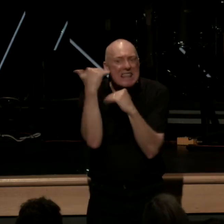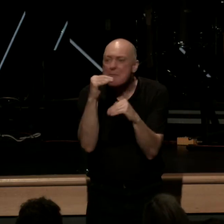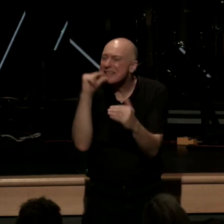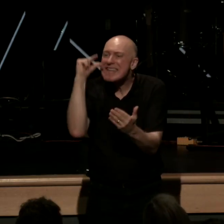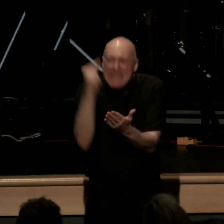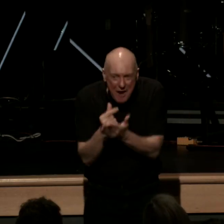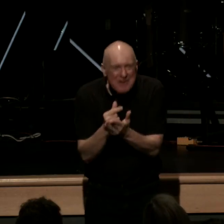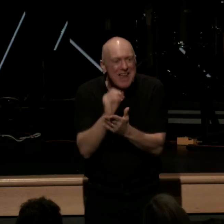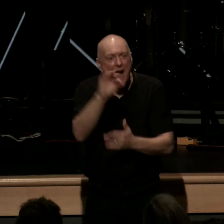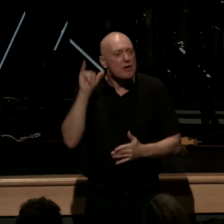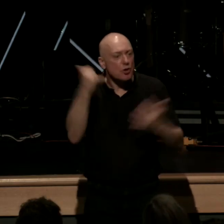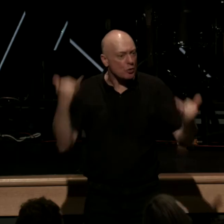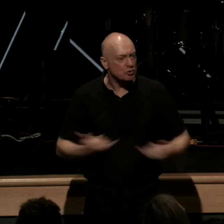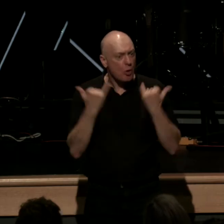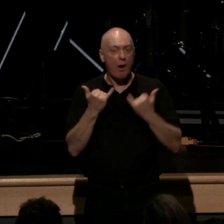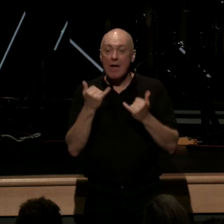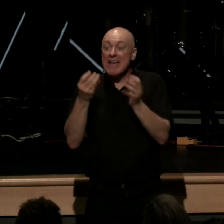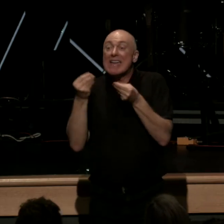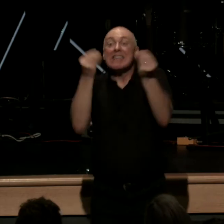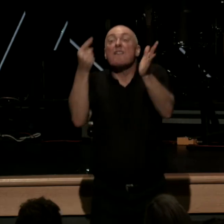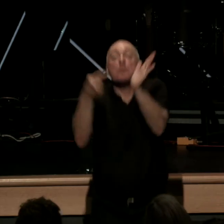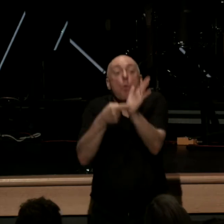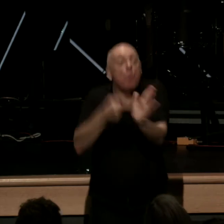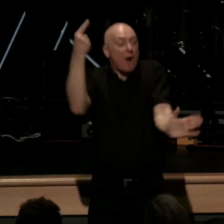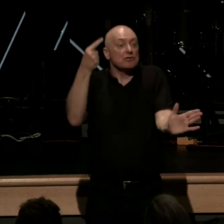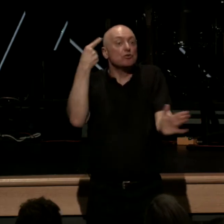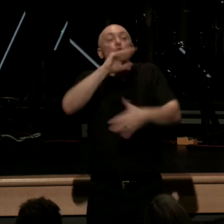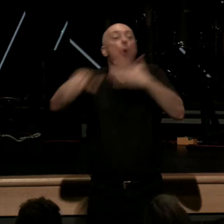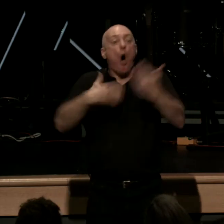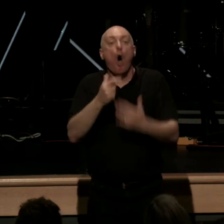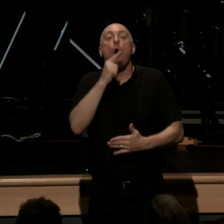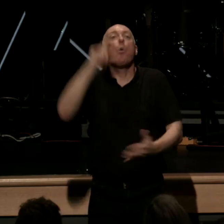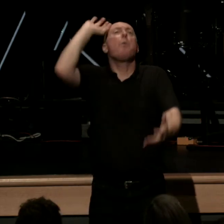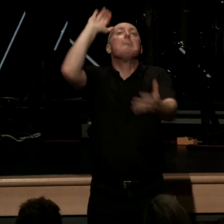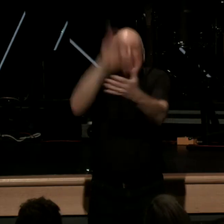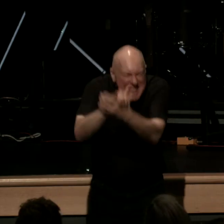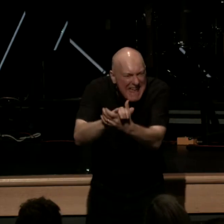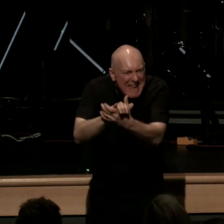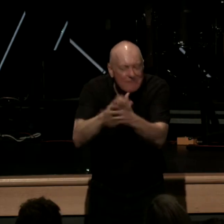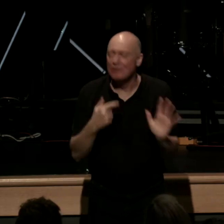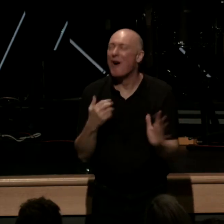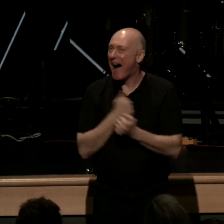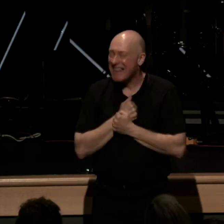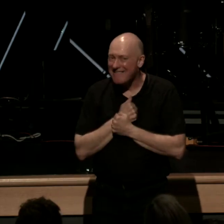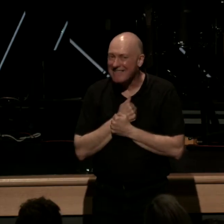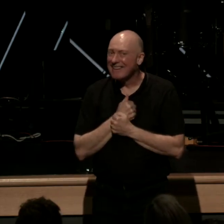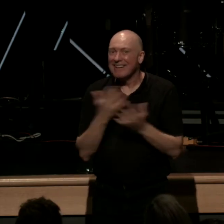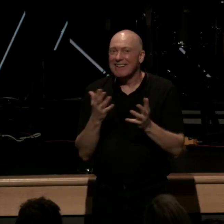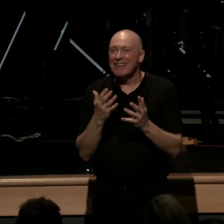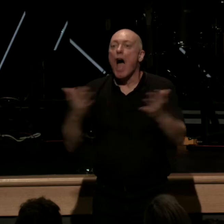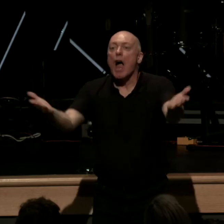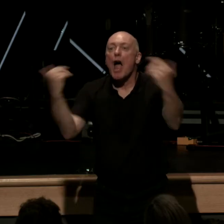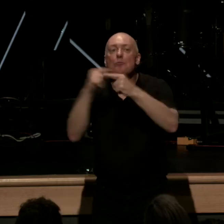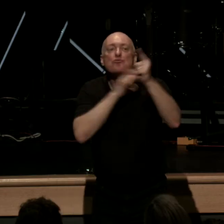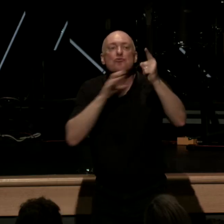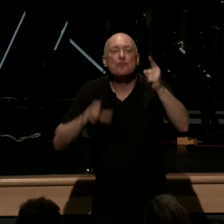eternal joy is given once and forever to all who believe I love this line so come to Christ and trust